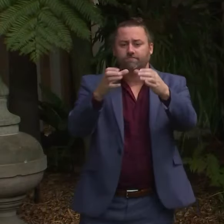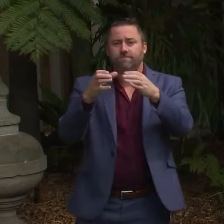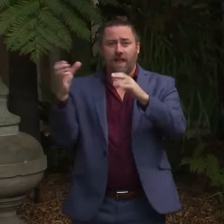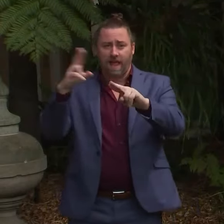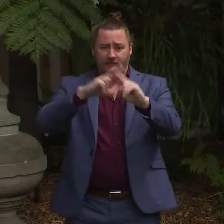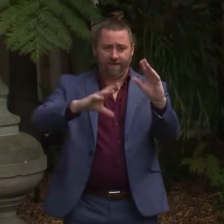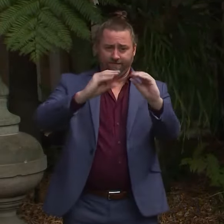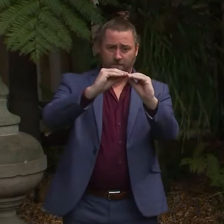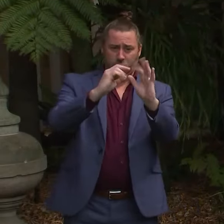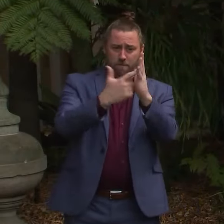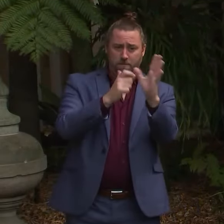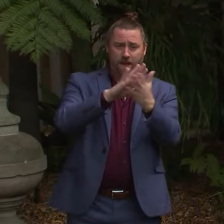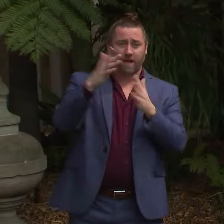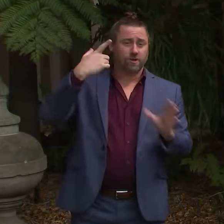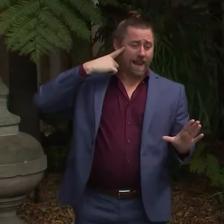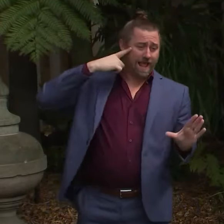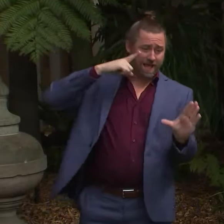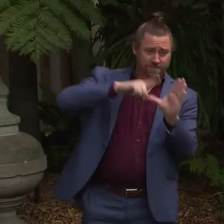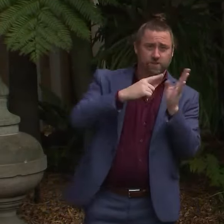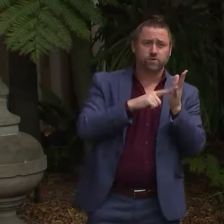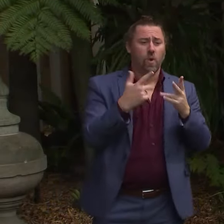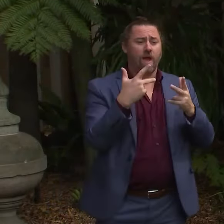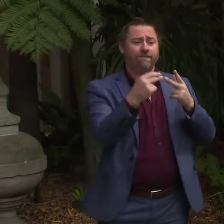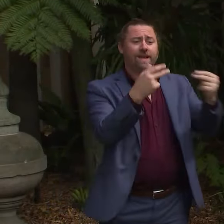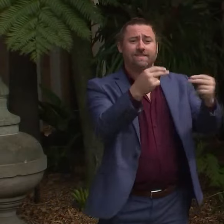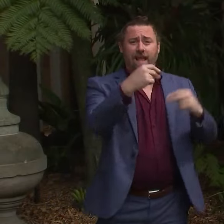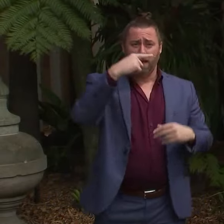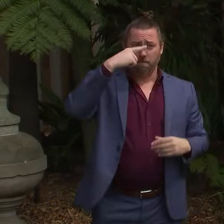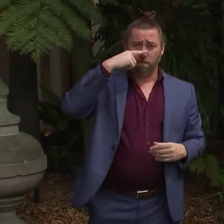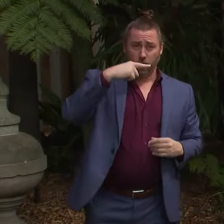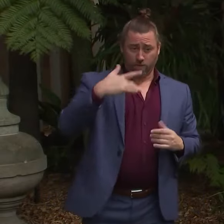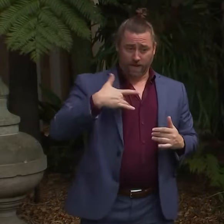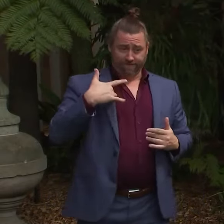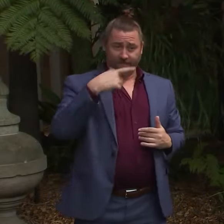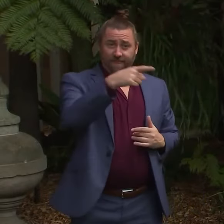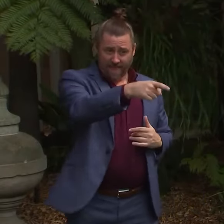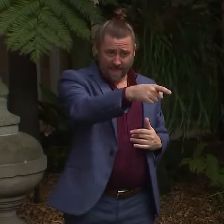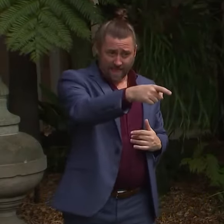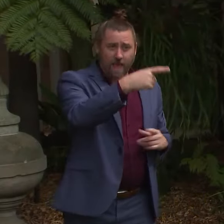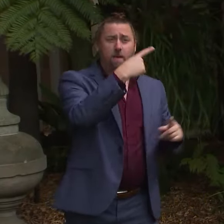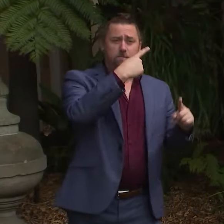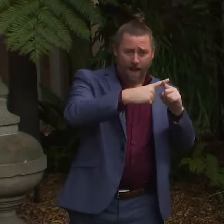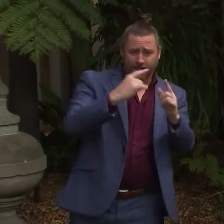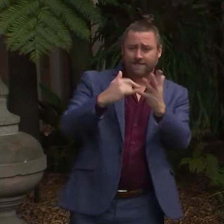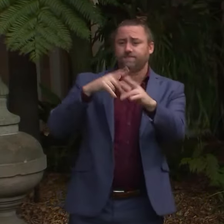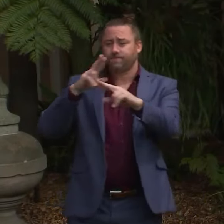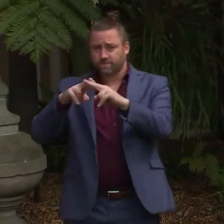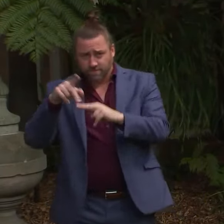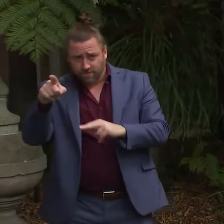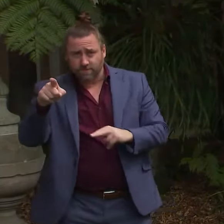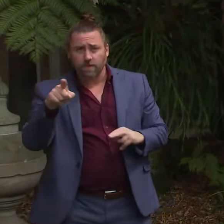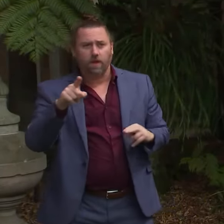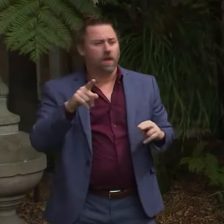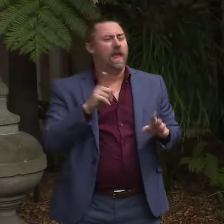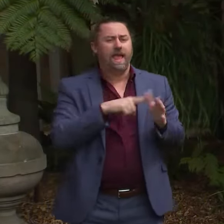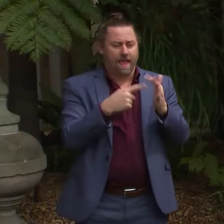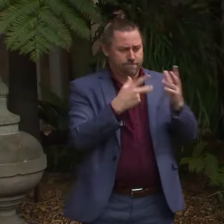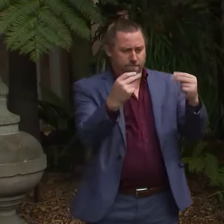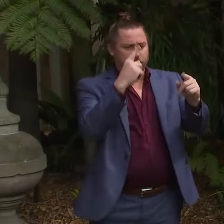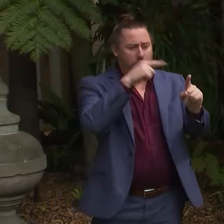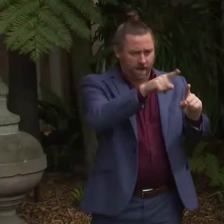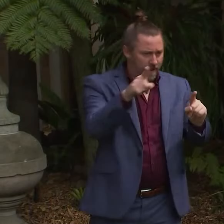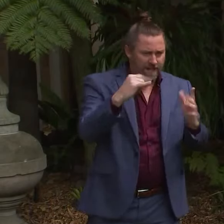last year to vaccinate residents, knowing that they'd also signed up to doing staff and just didn't do it. And then,